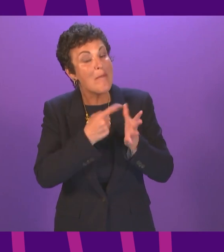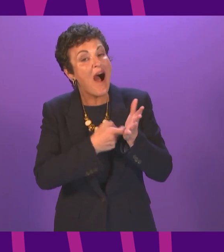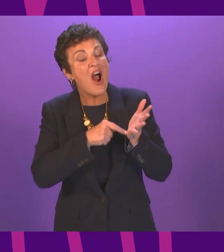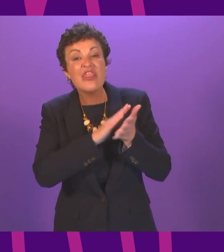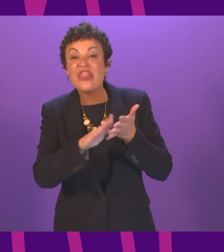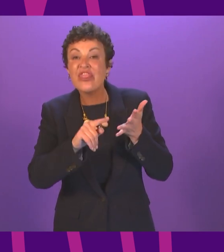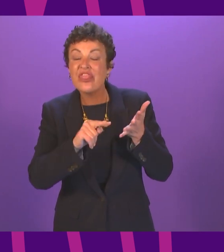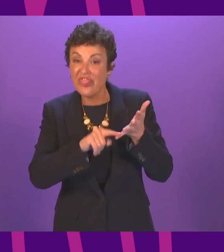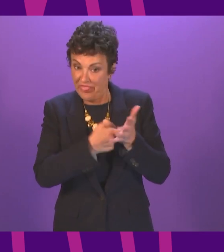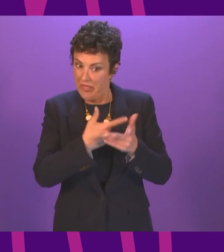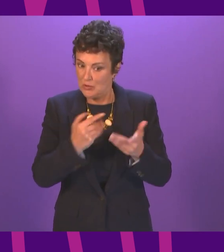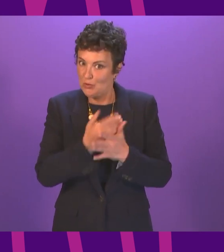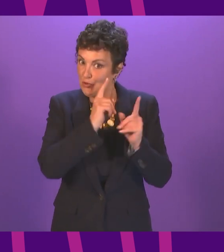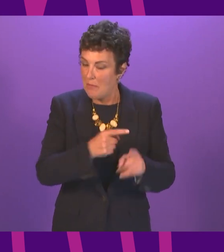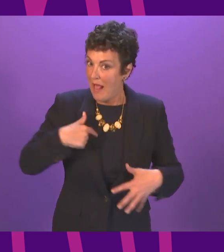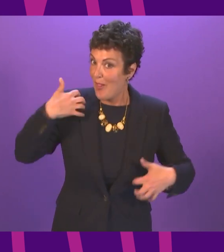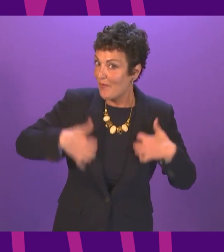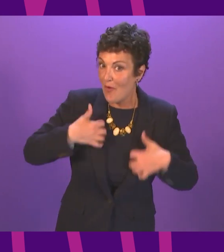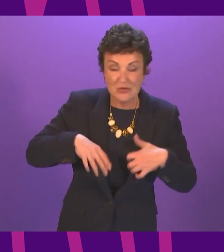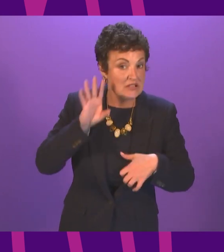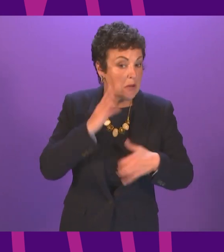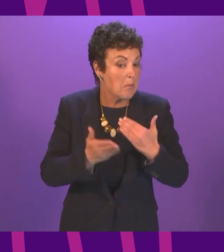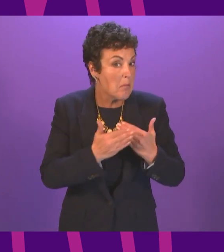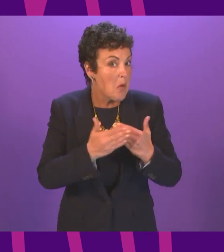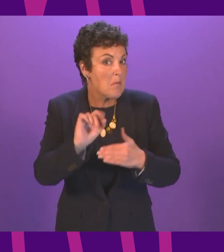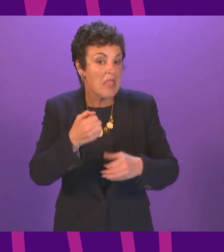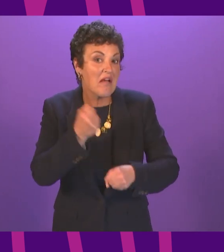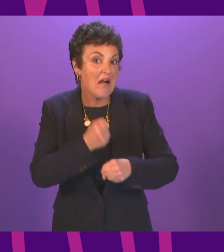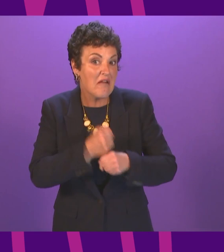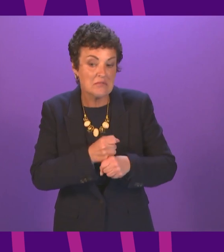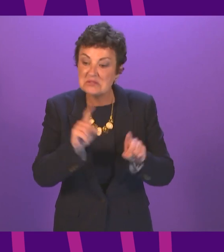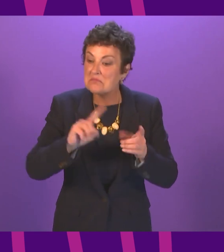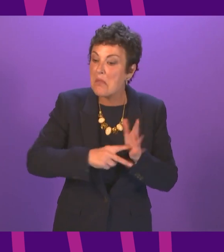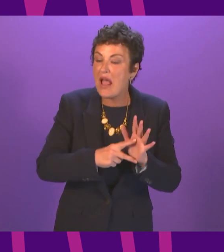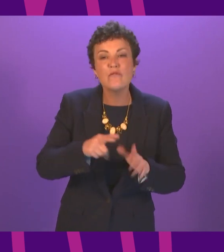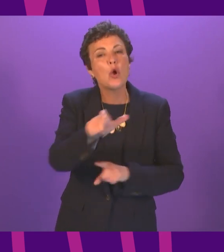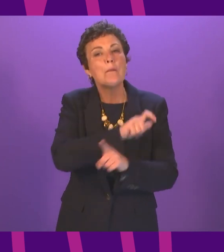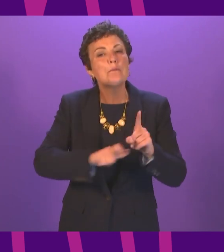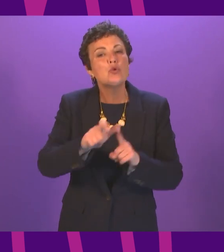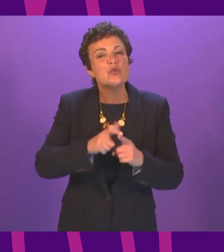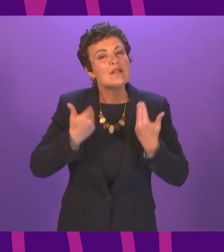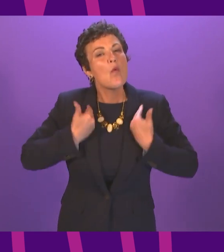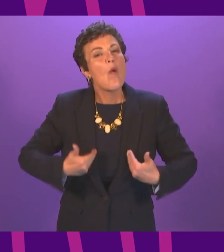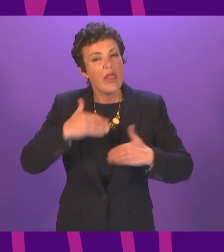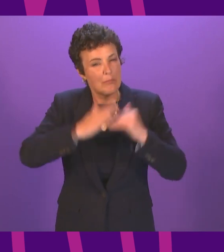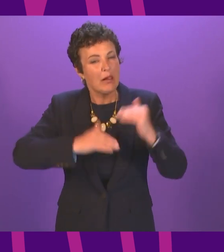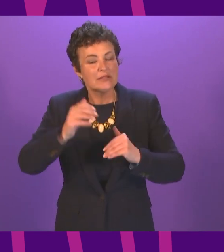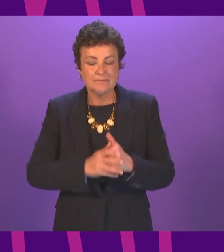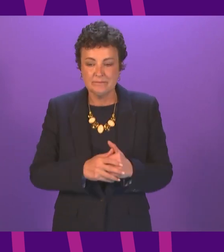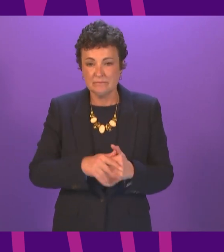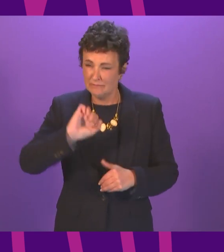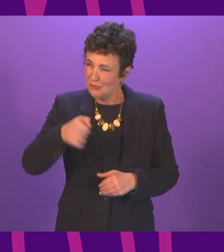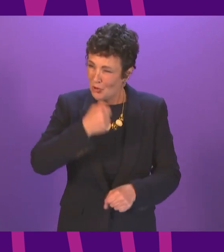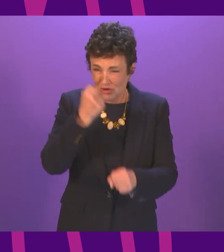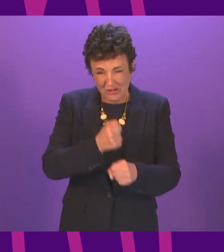and I look forward to hearing more about the government plans on community wealth building The Scottish government has